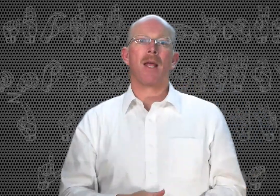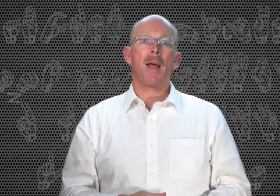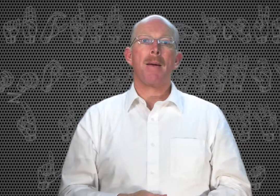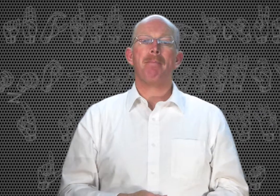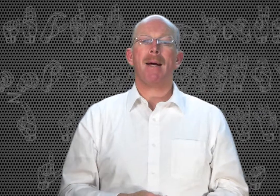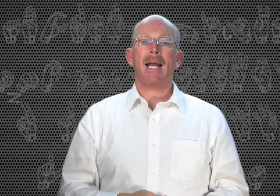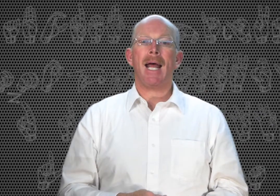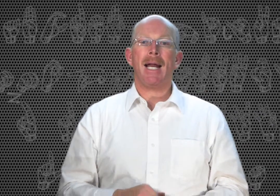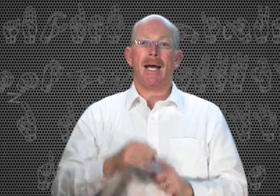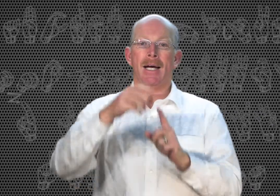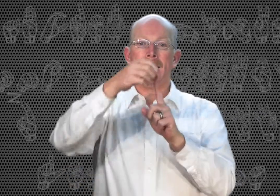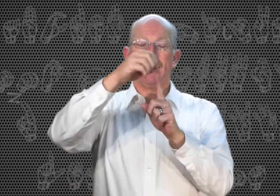Banana.